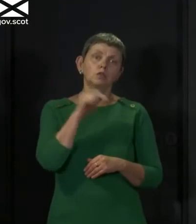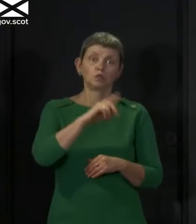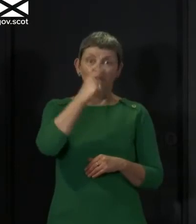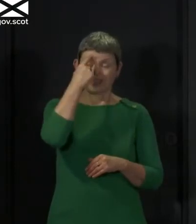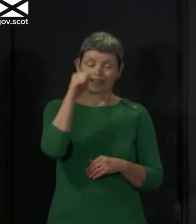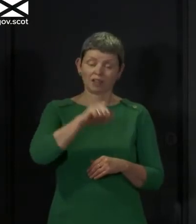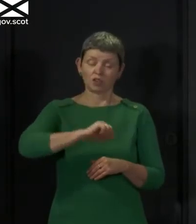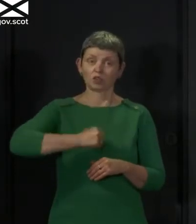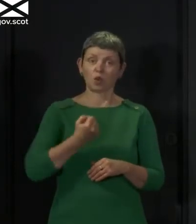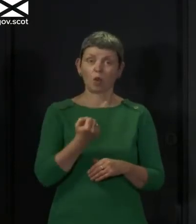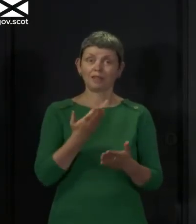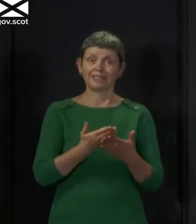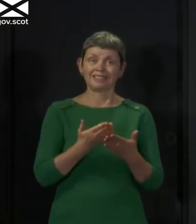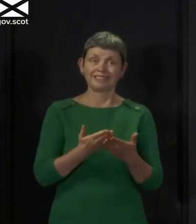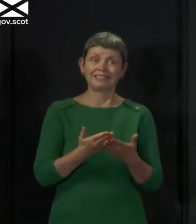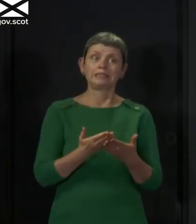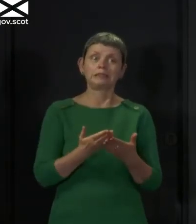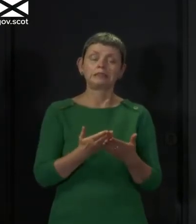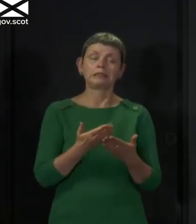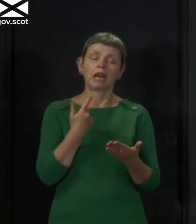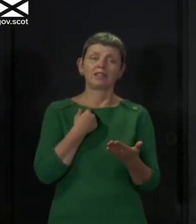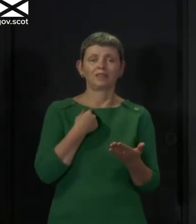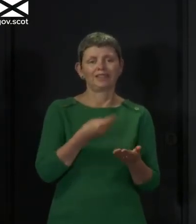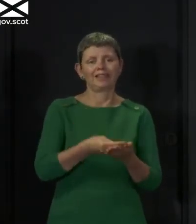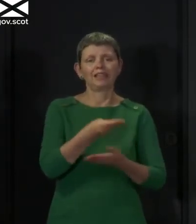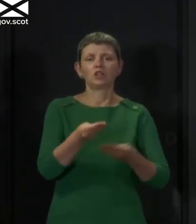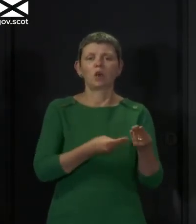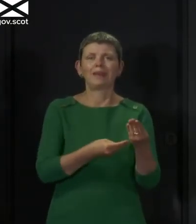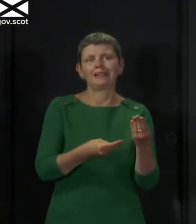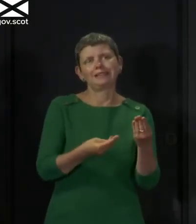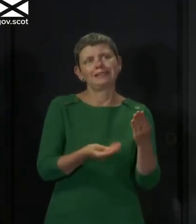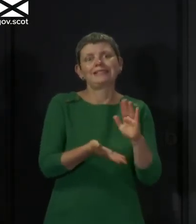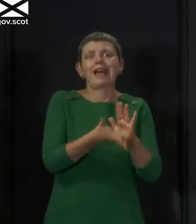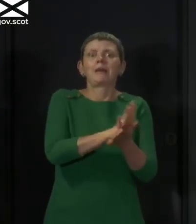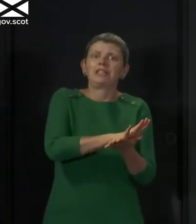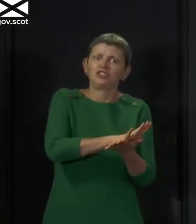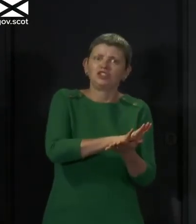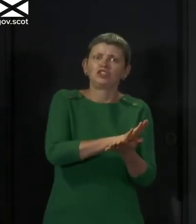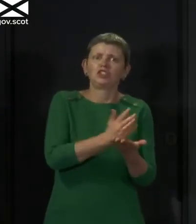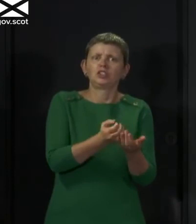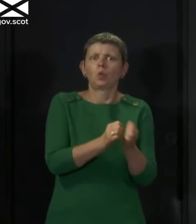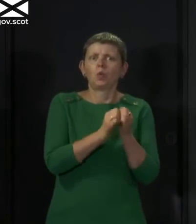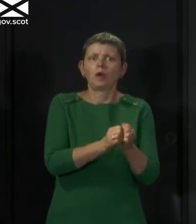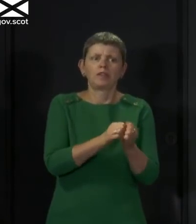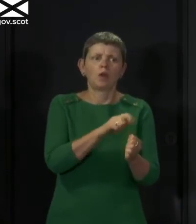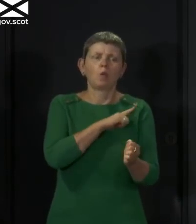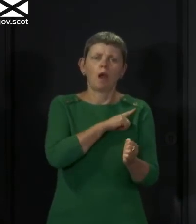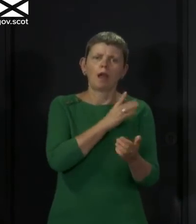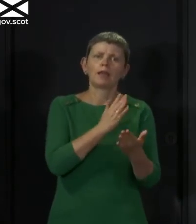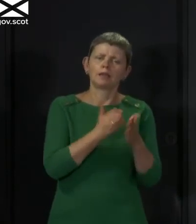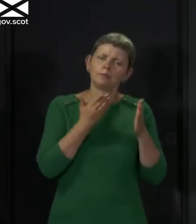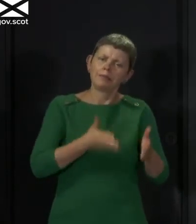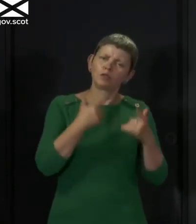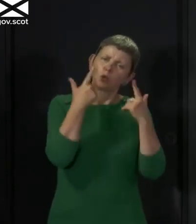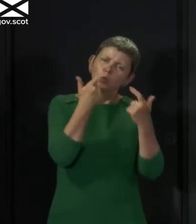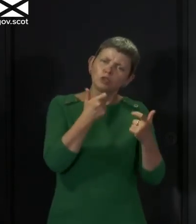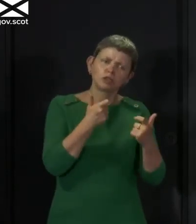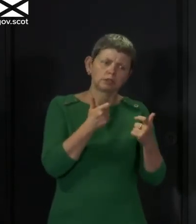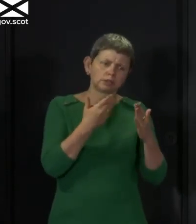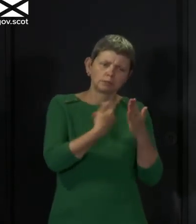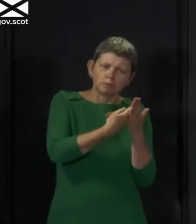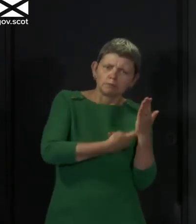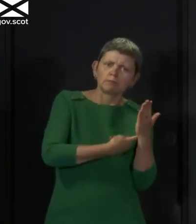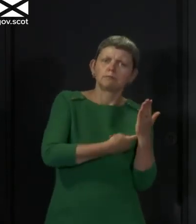think, so, I mean, these things, as you would imagine, occupy my mind literally every minute of every day